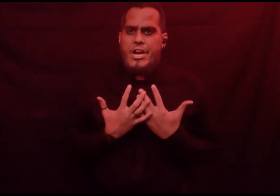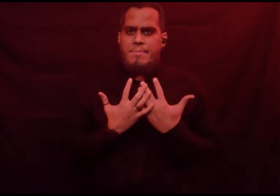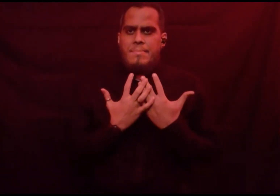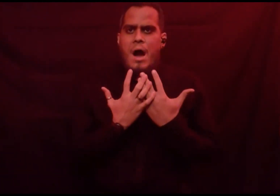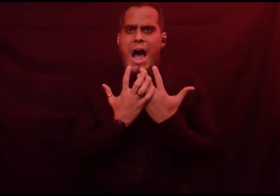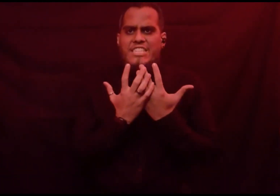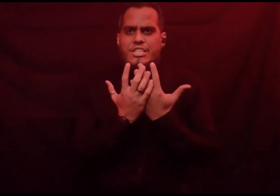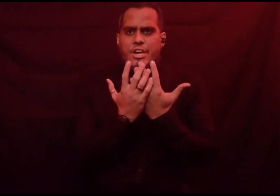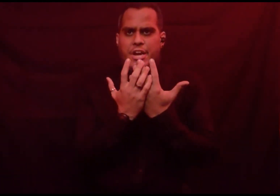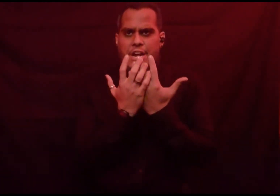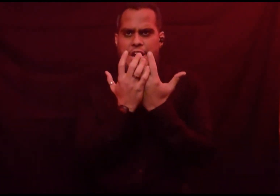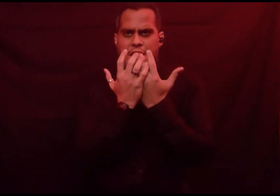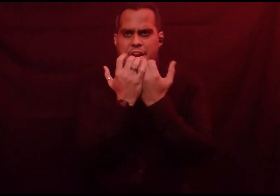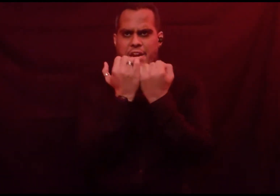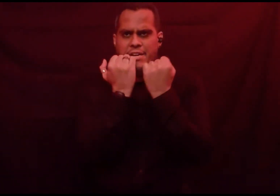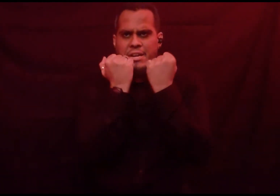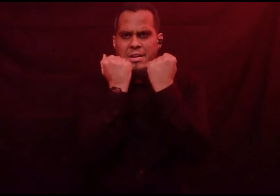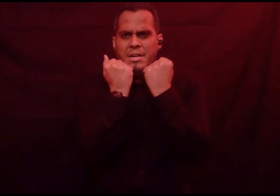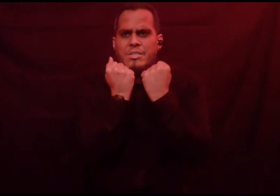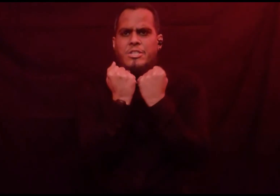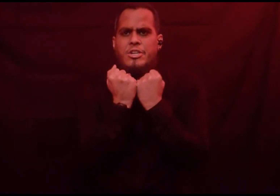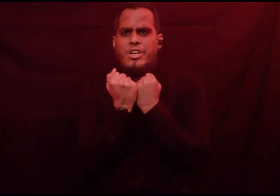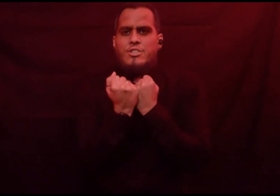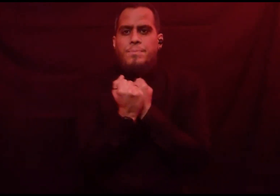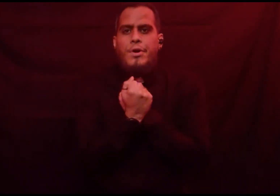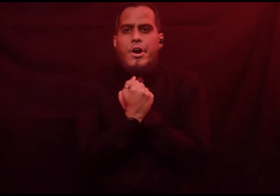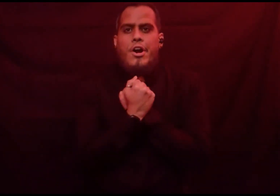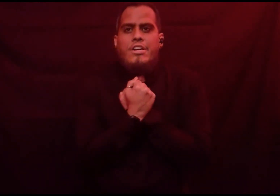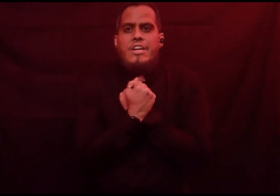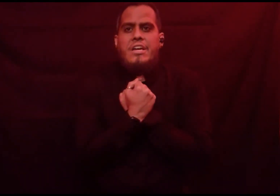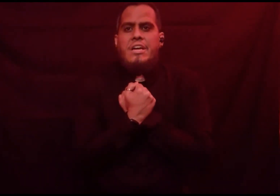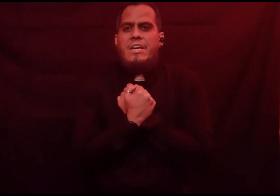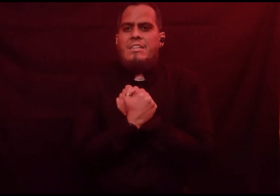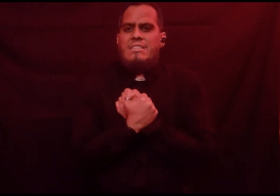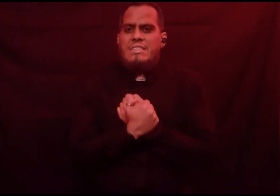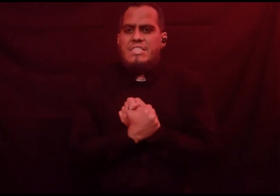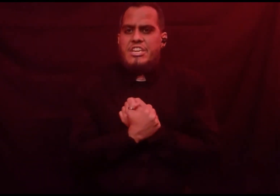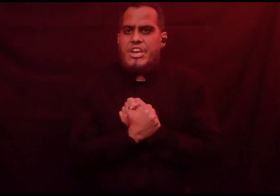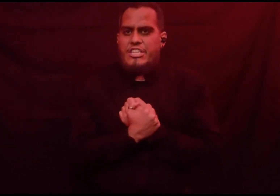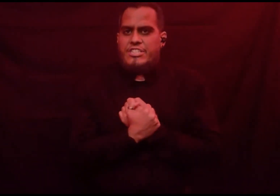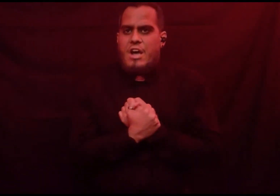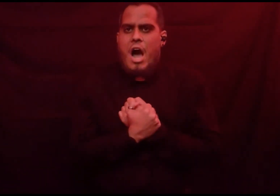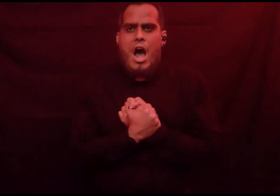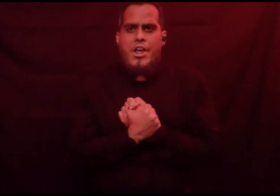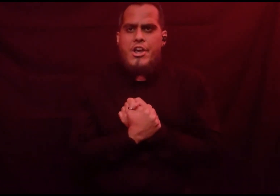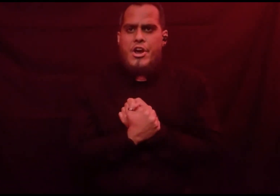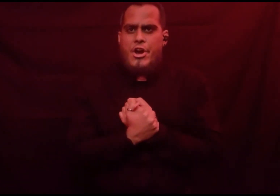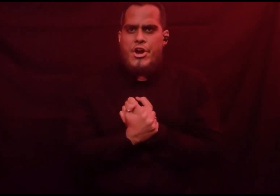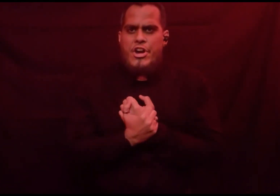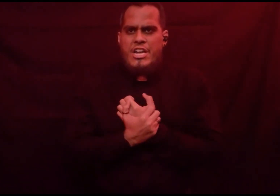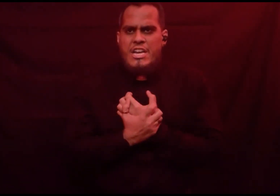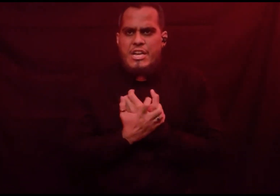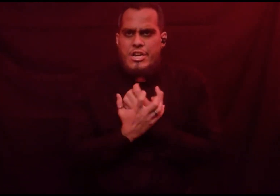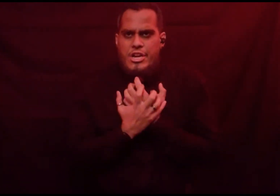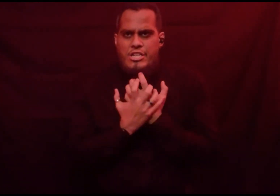my skin, This burning desire, is